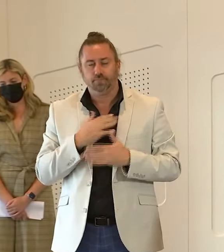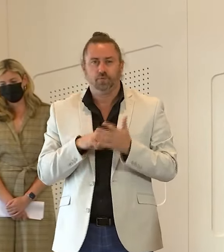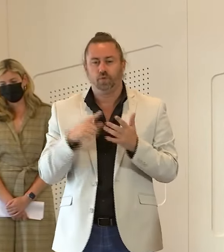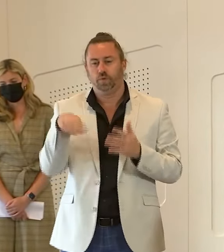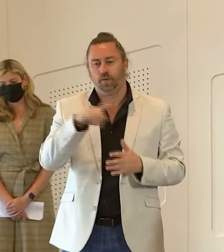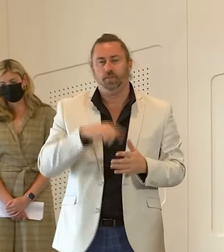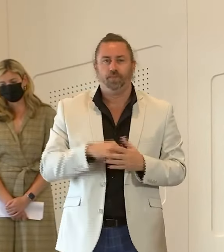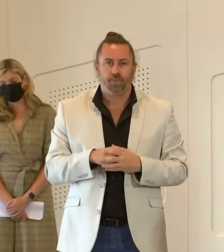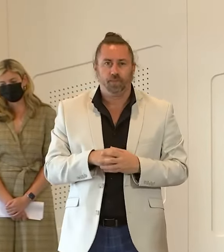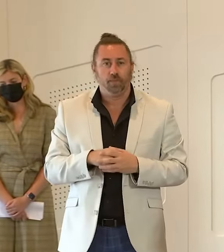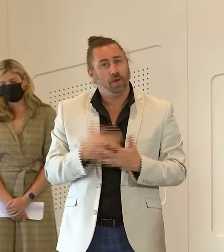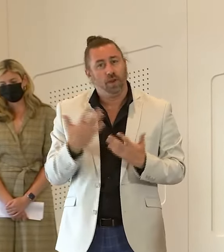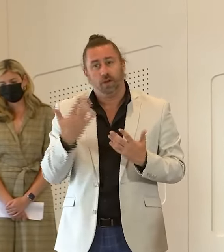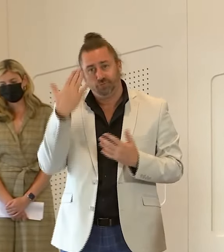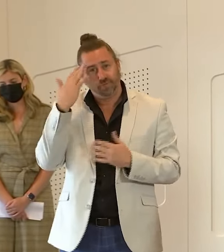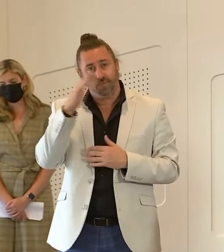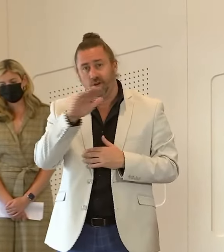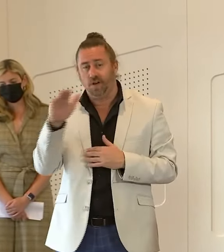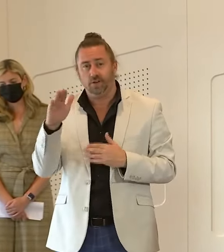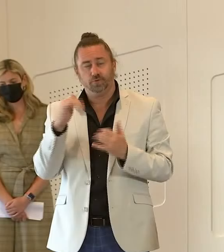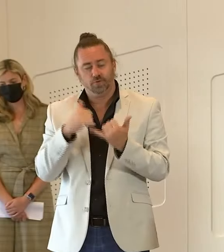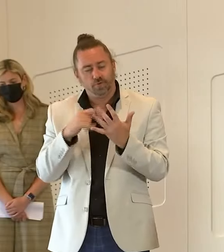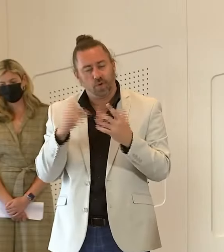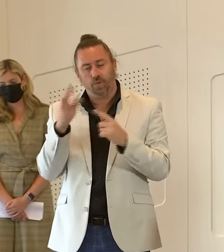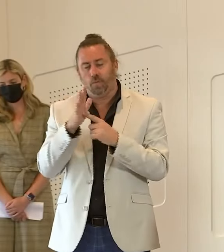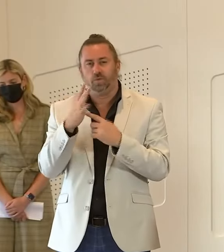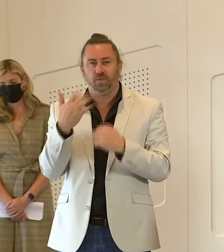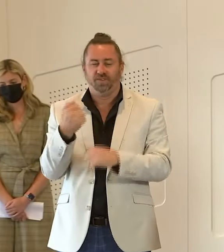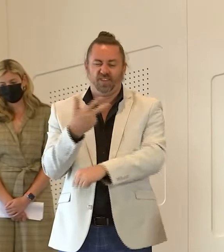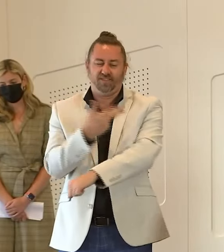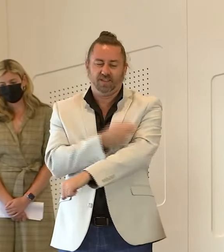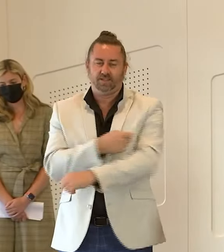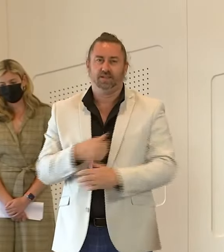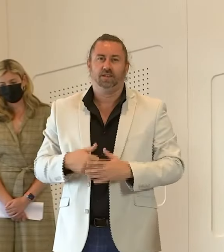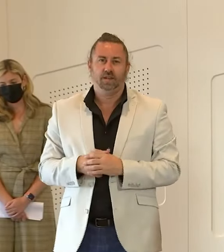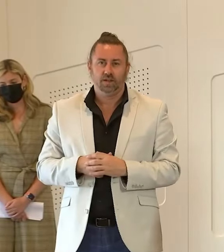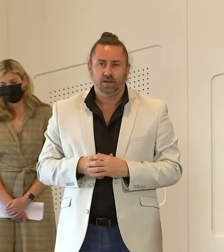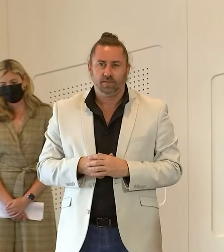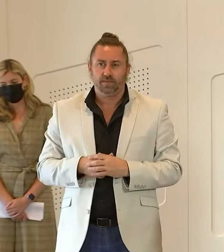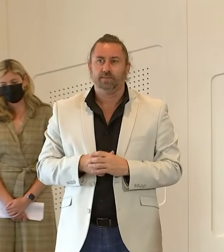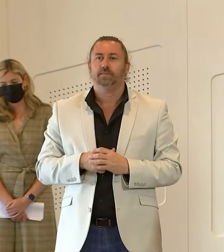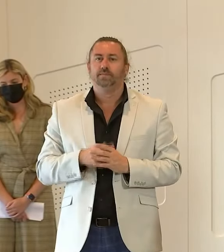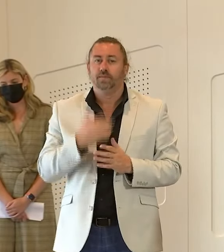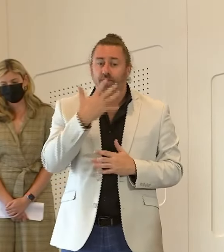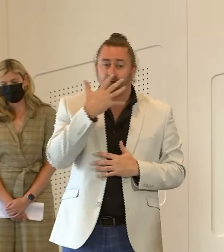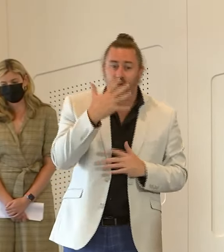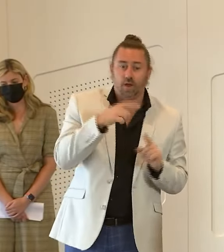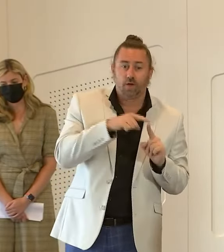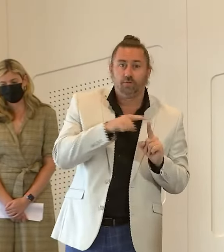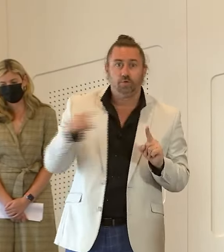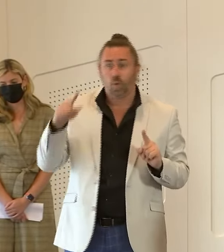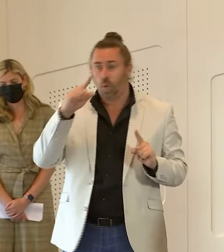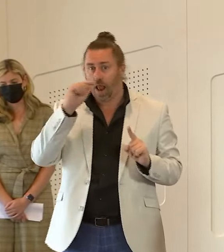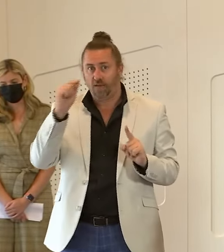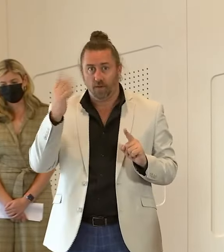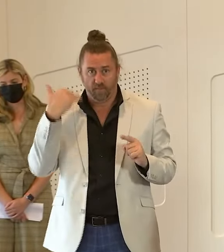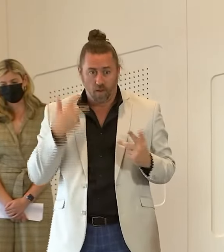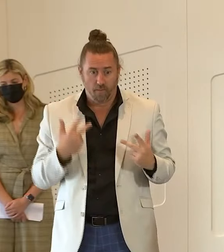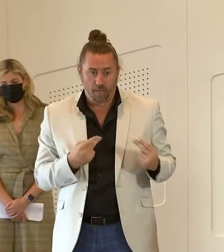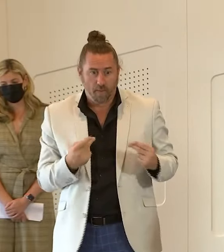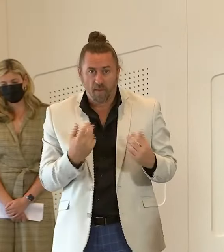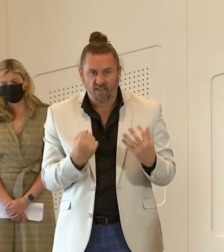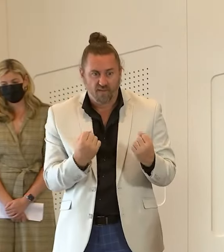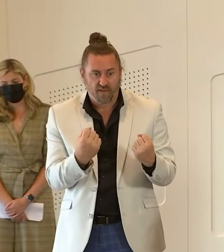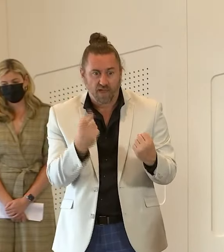remind people of the importance of getting vaccinated. We are seeing a slowing down of our 5 to 11 year olds. We really want families